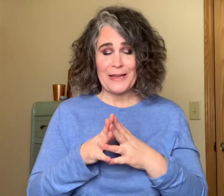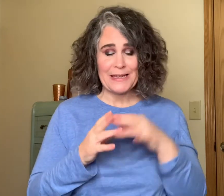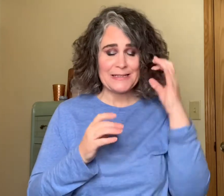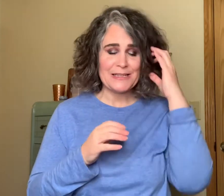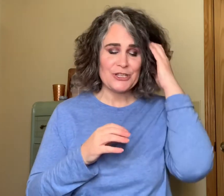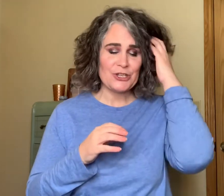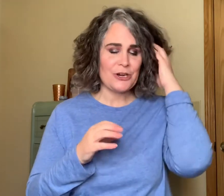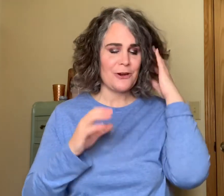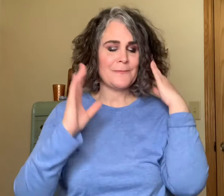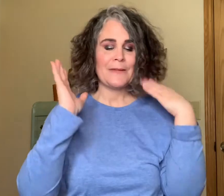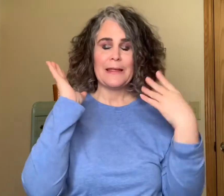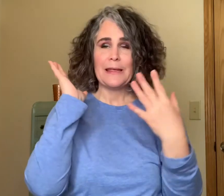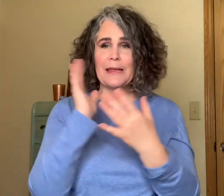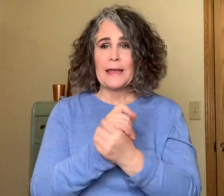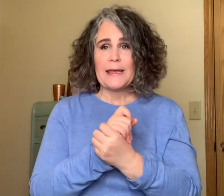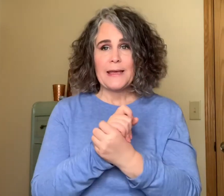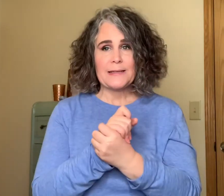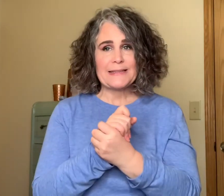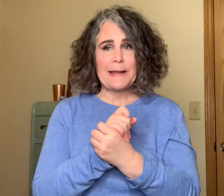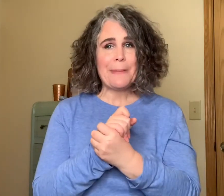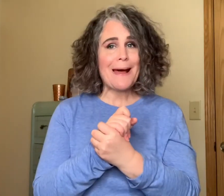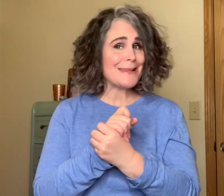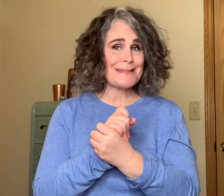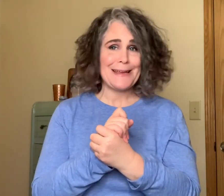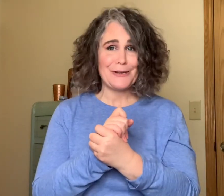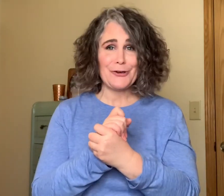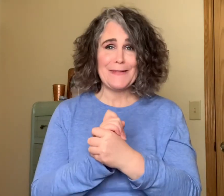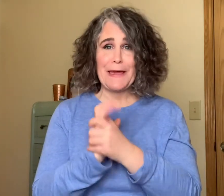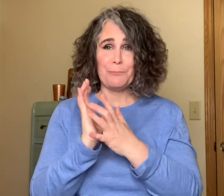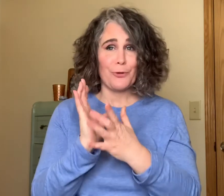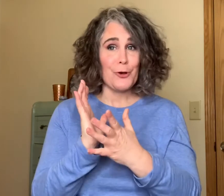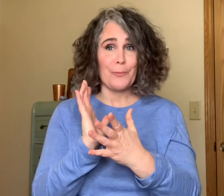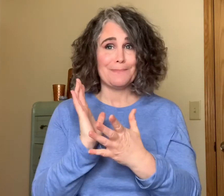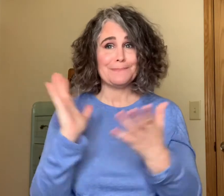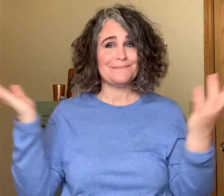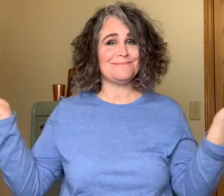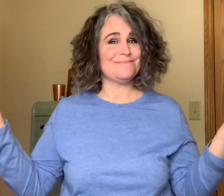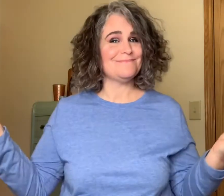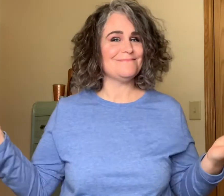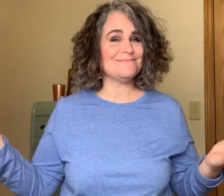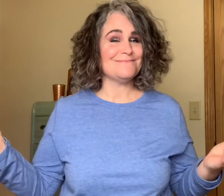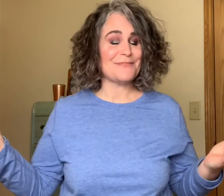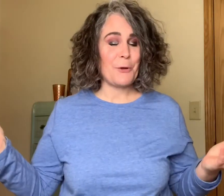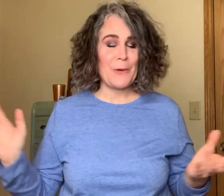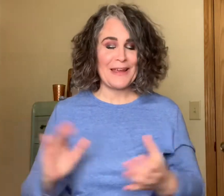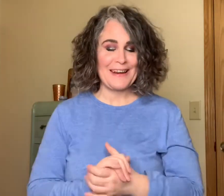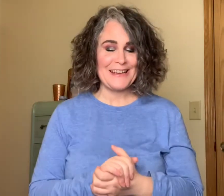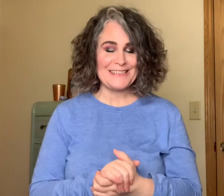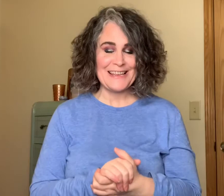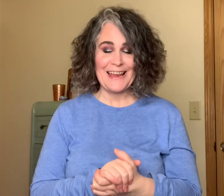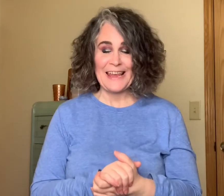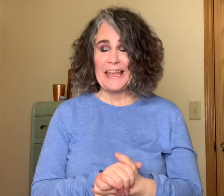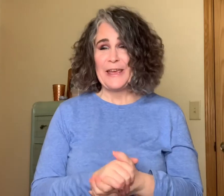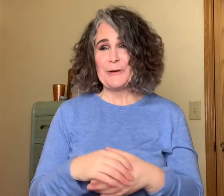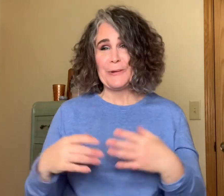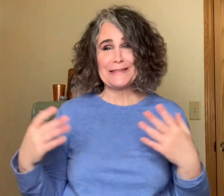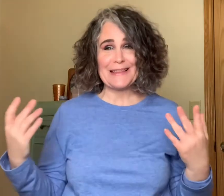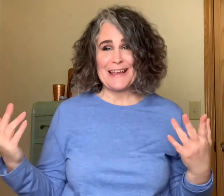list this year it's that palisander and that broom what can I say it was last